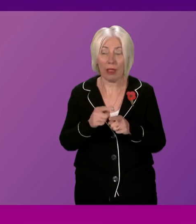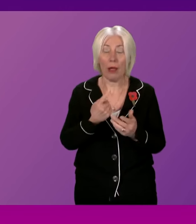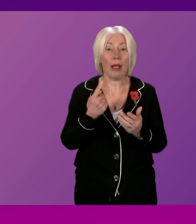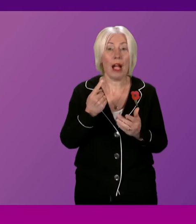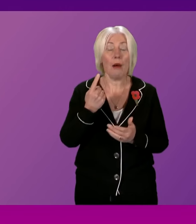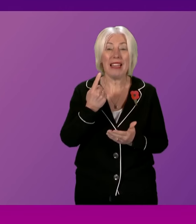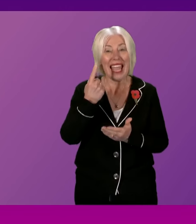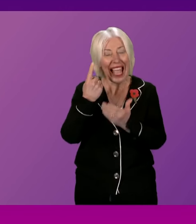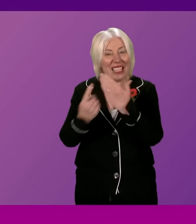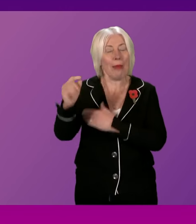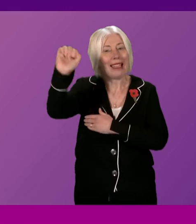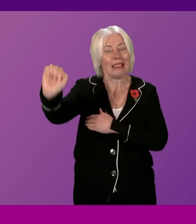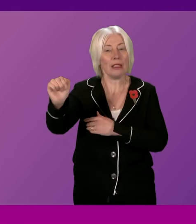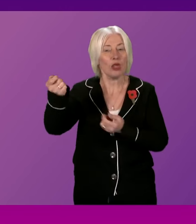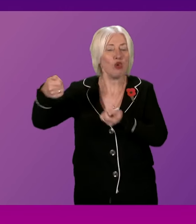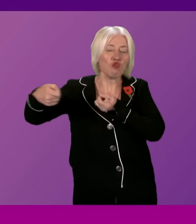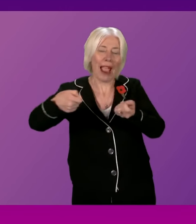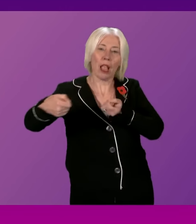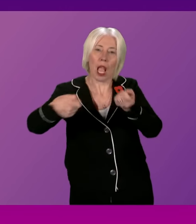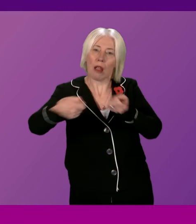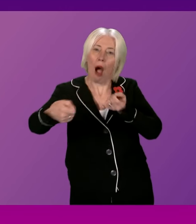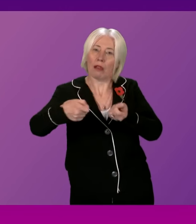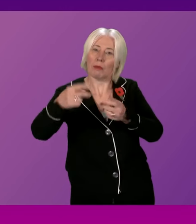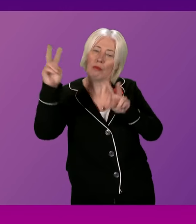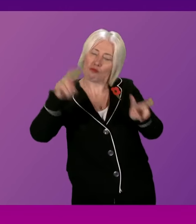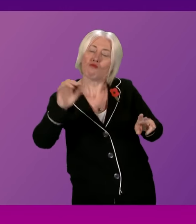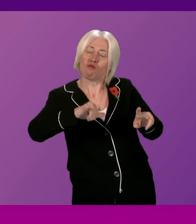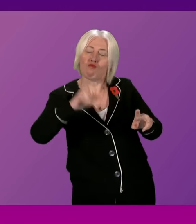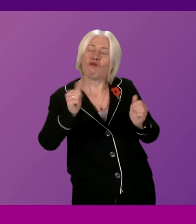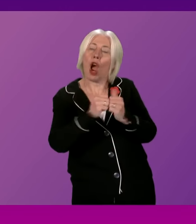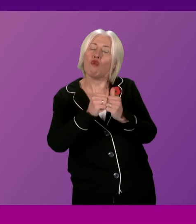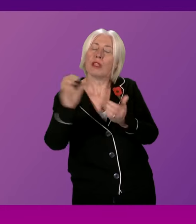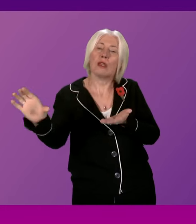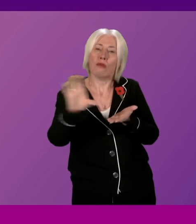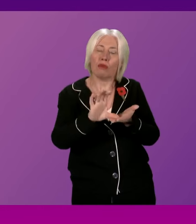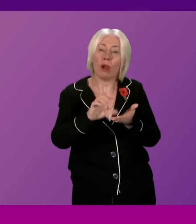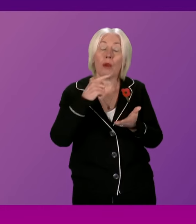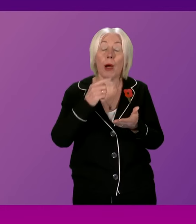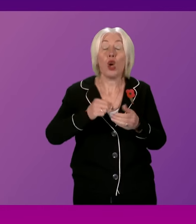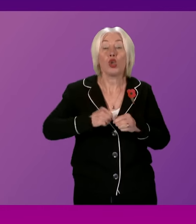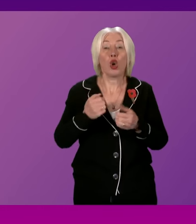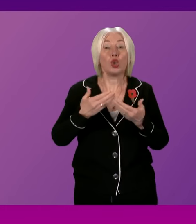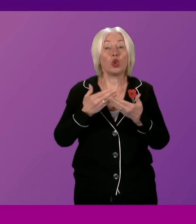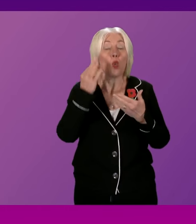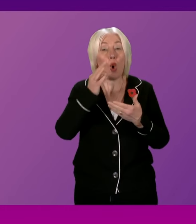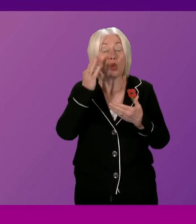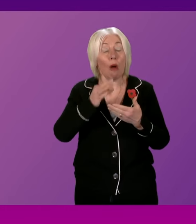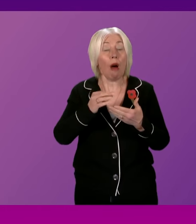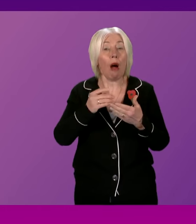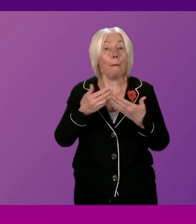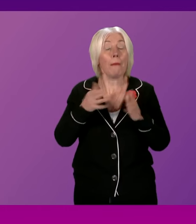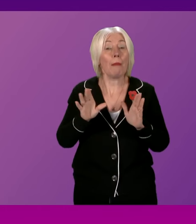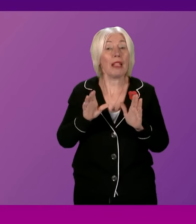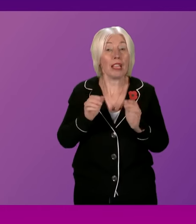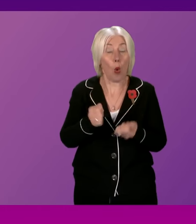verified by regulators. And it is important that for a publicly owned company like Scottish Water that they are able to